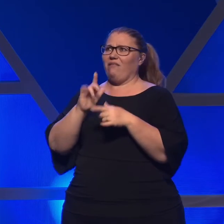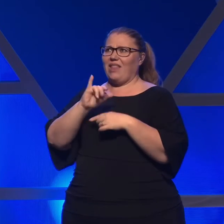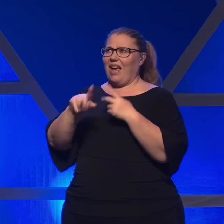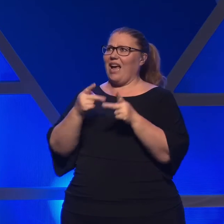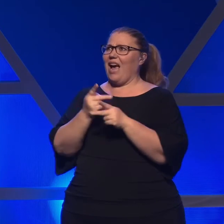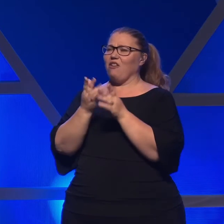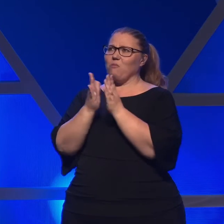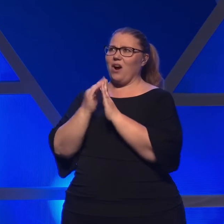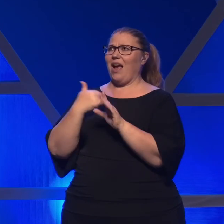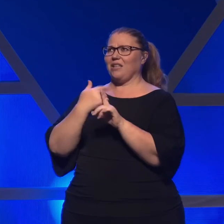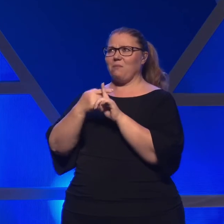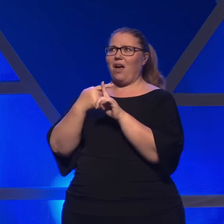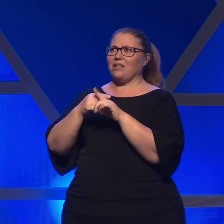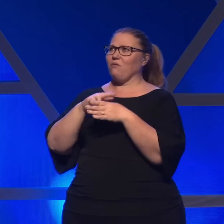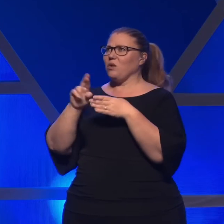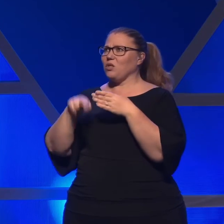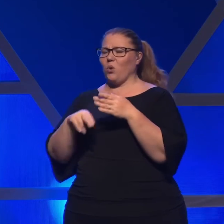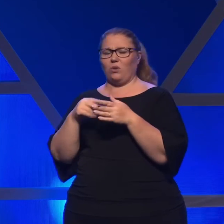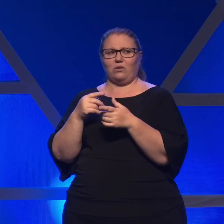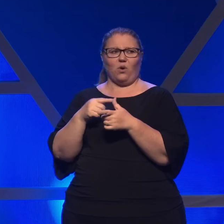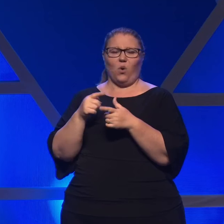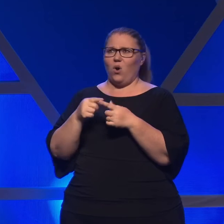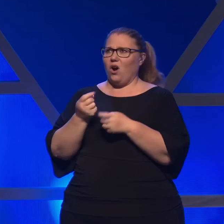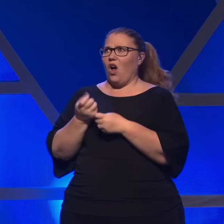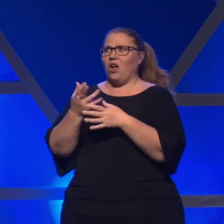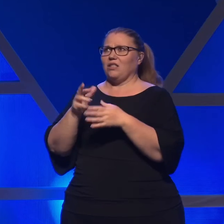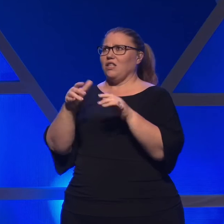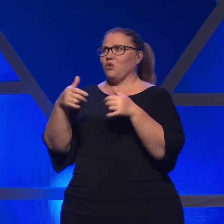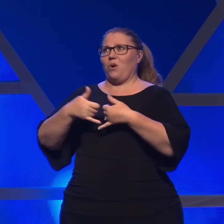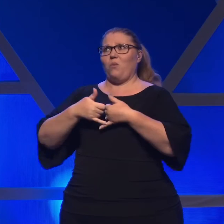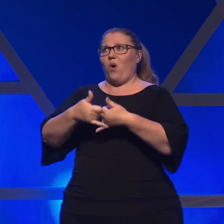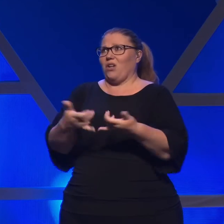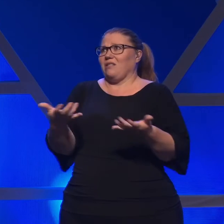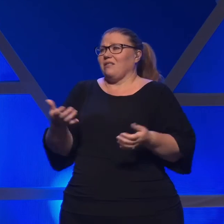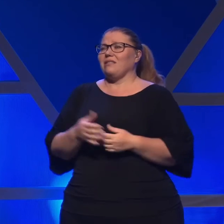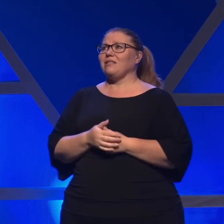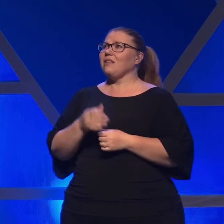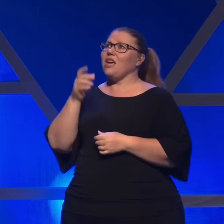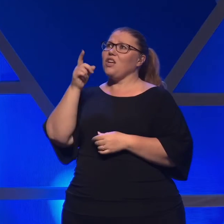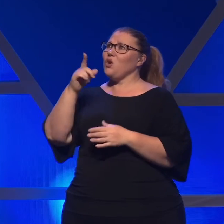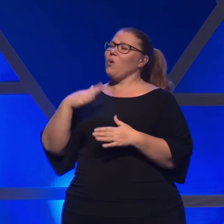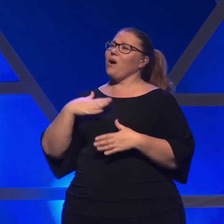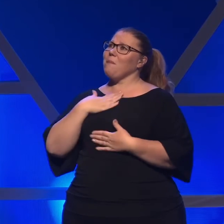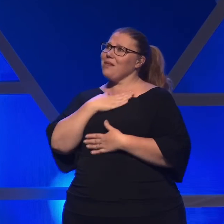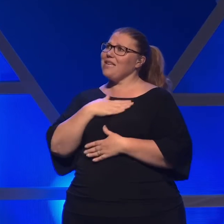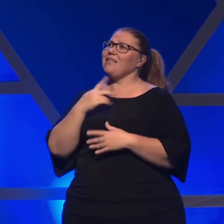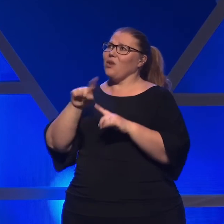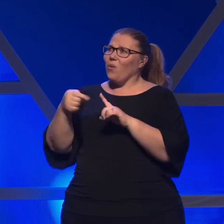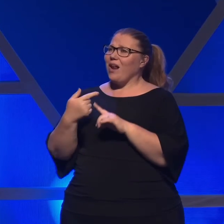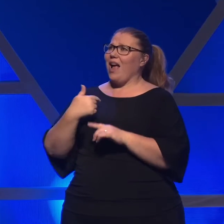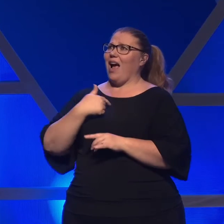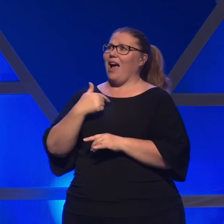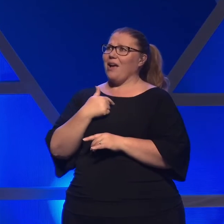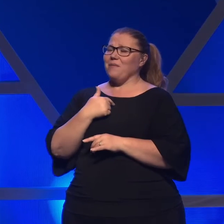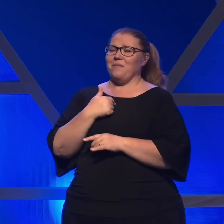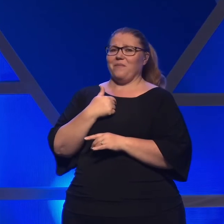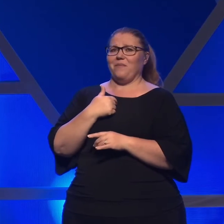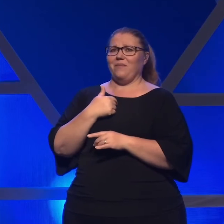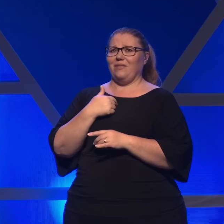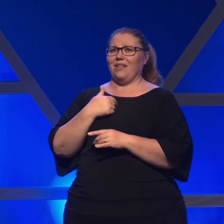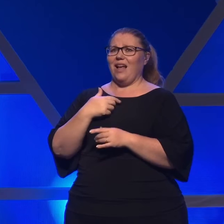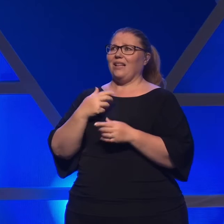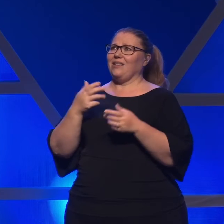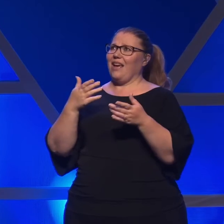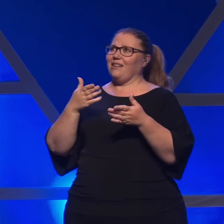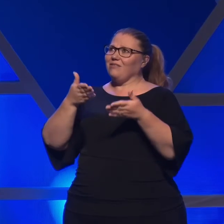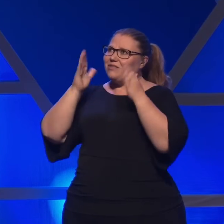prayer has positive results or brings rewards. That you are pleased when I'm prepared to lavish my time and